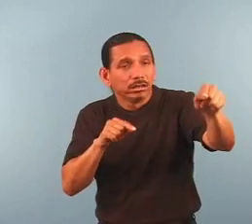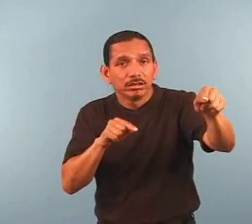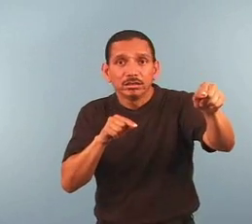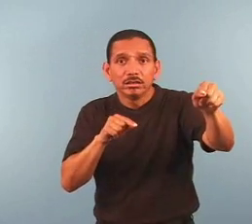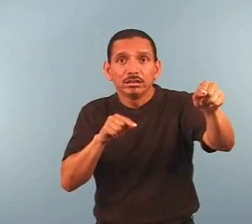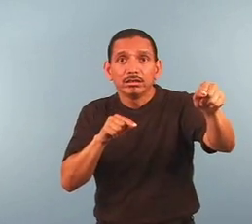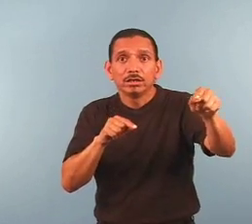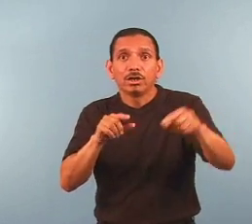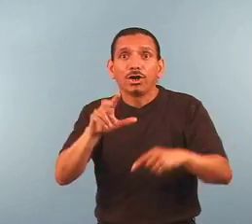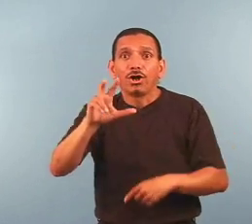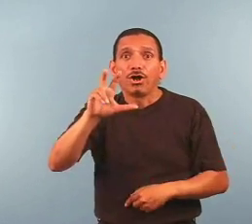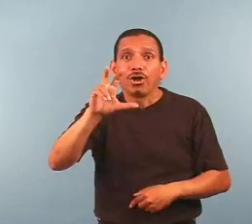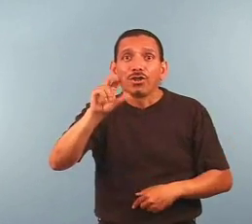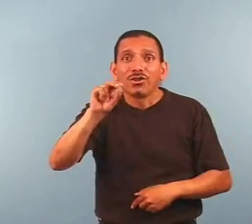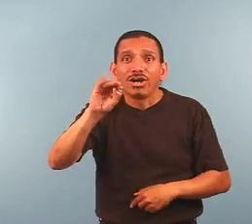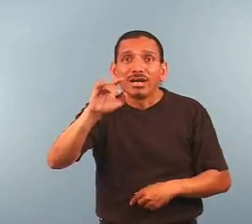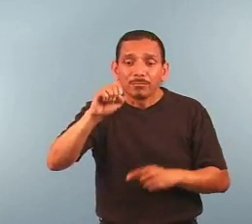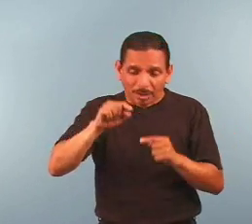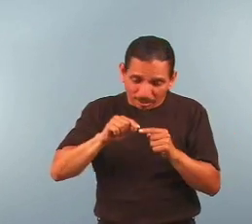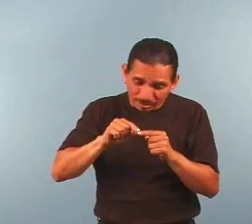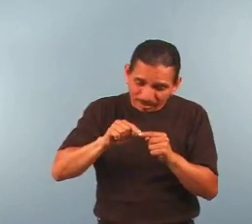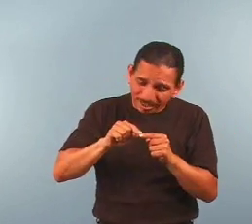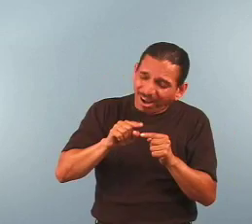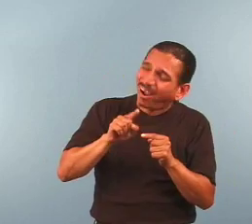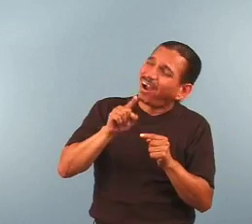or 50 kilometers high